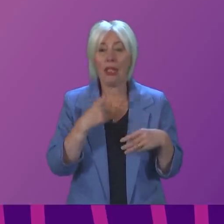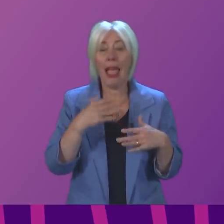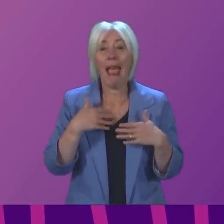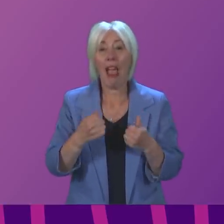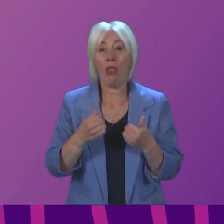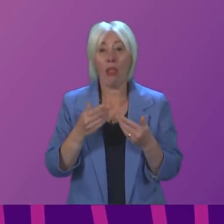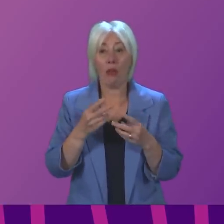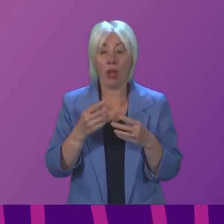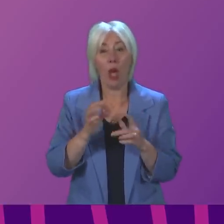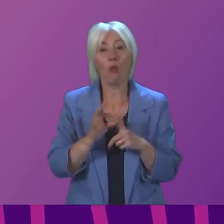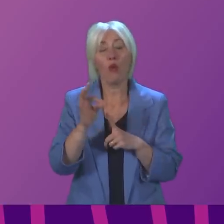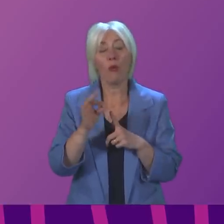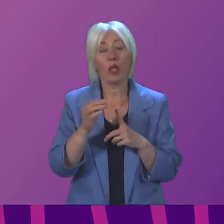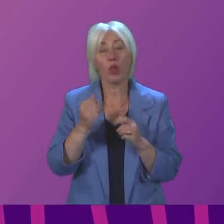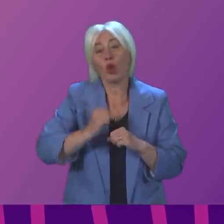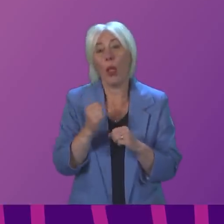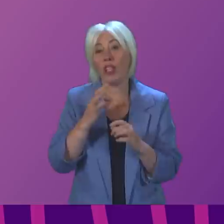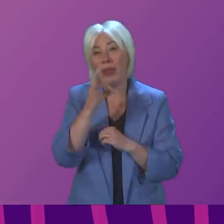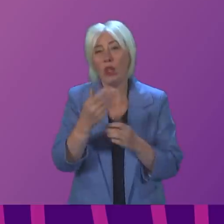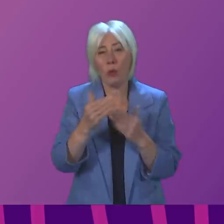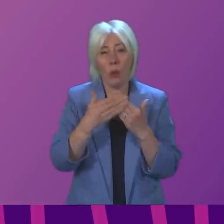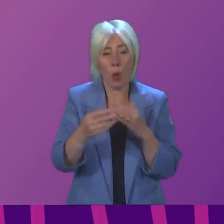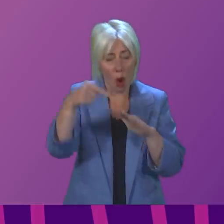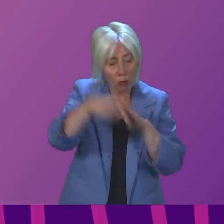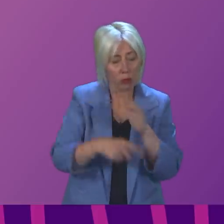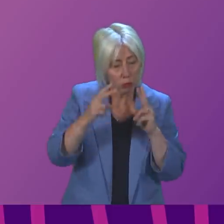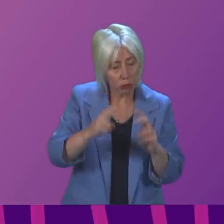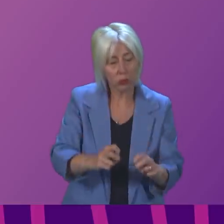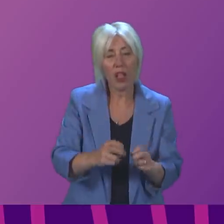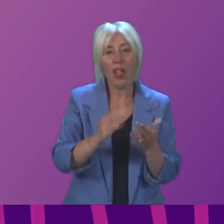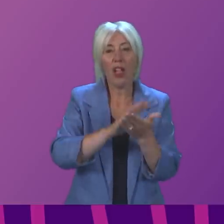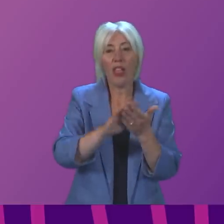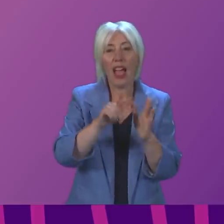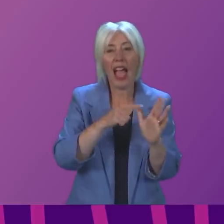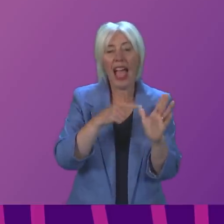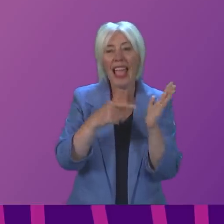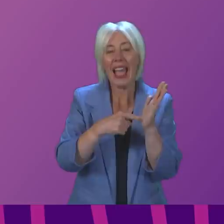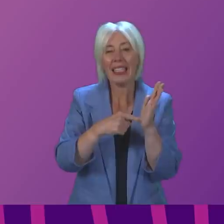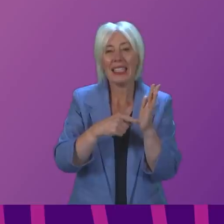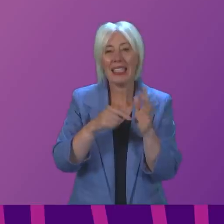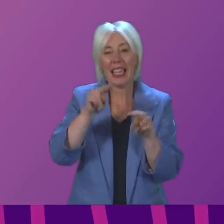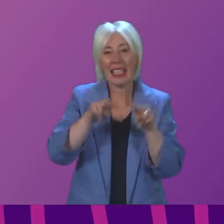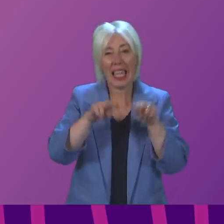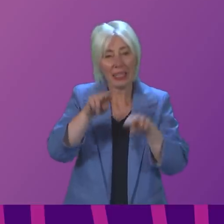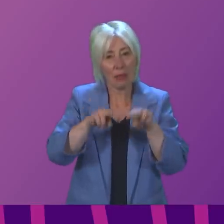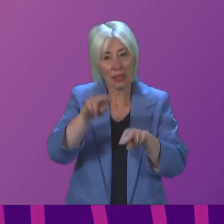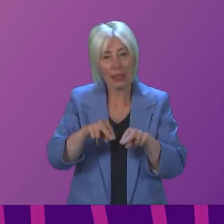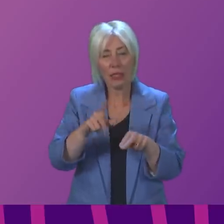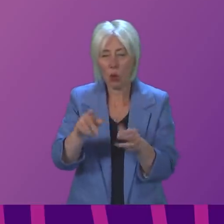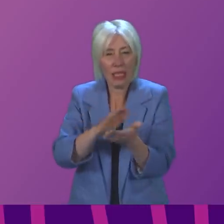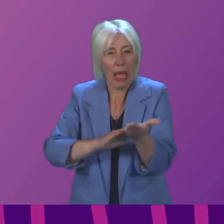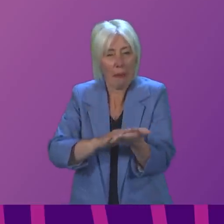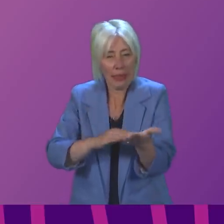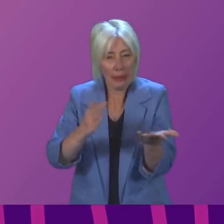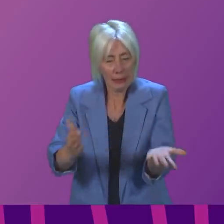a wider review. On the issue of the HIAT assessments, it's important to recognise what these are, what these signify,